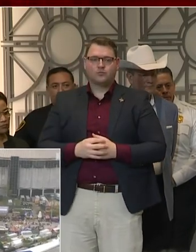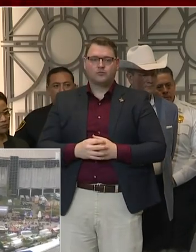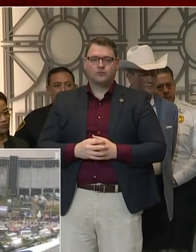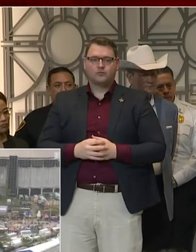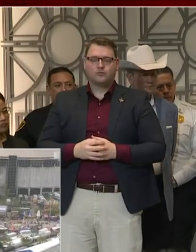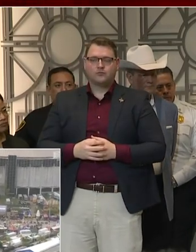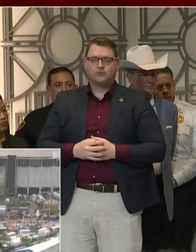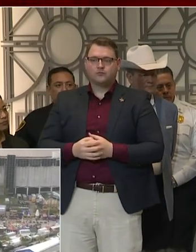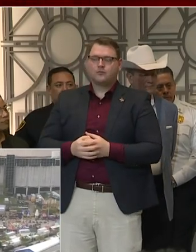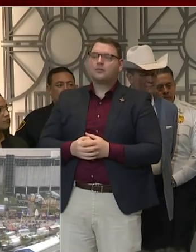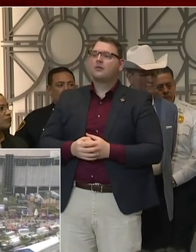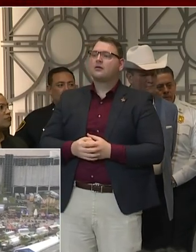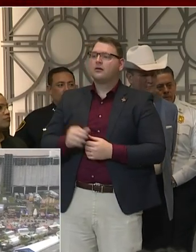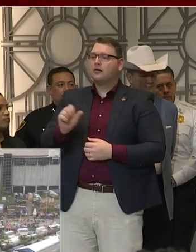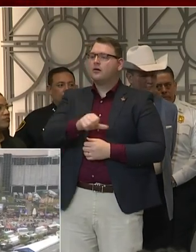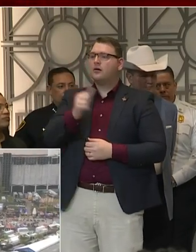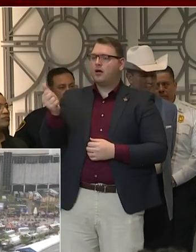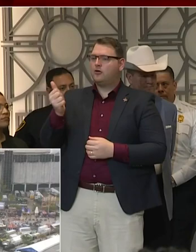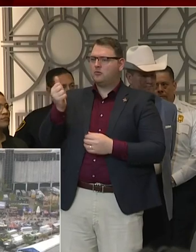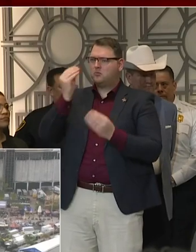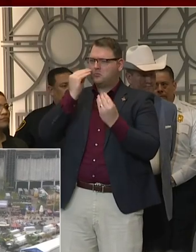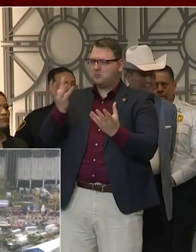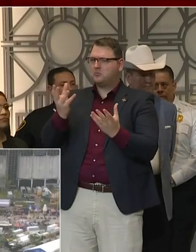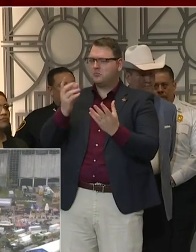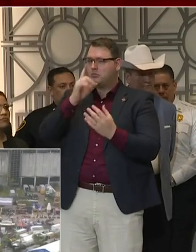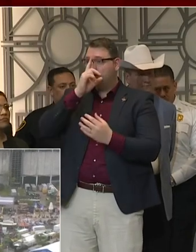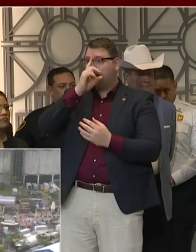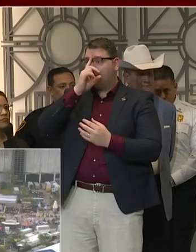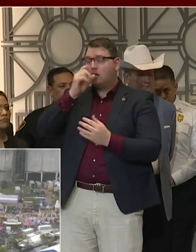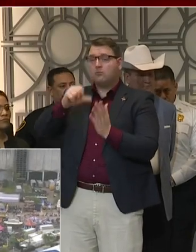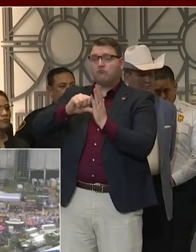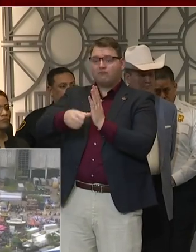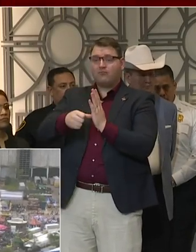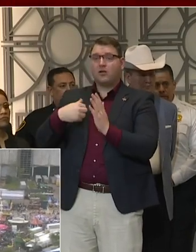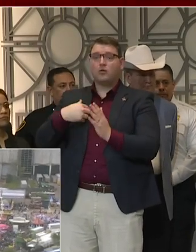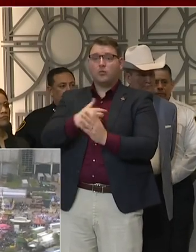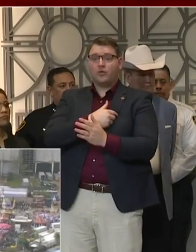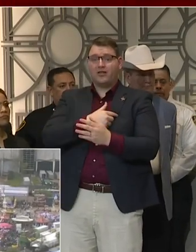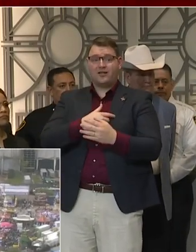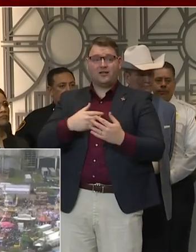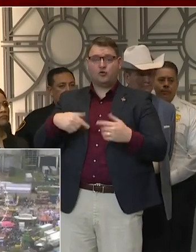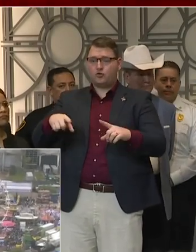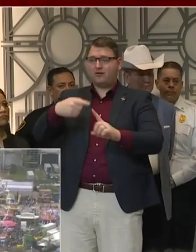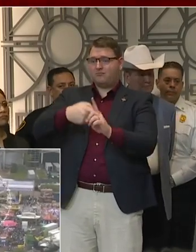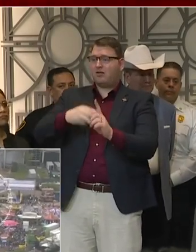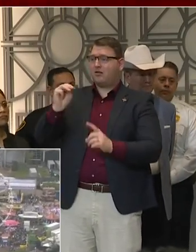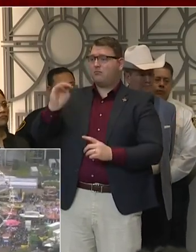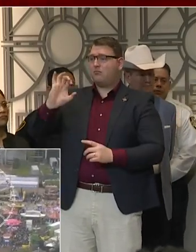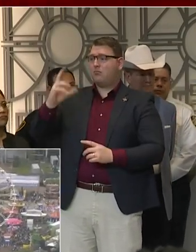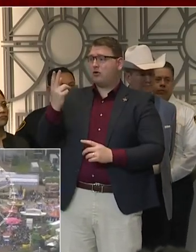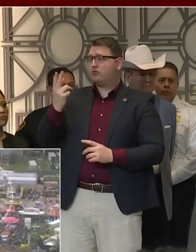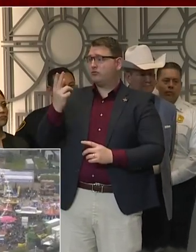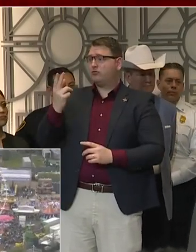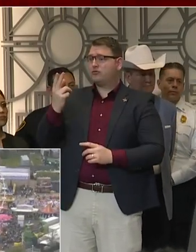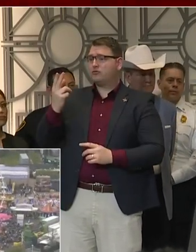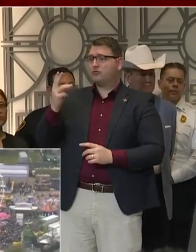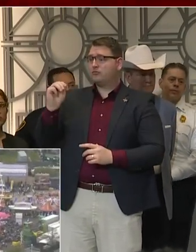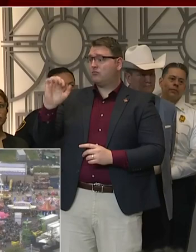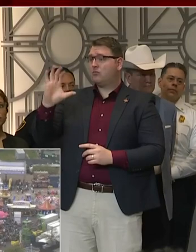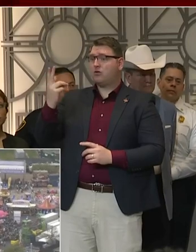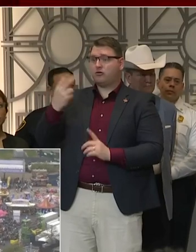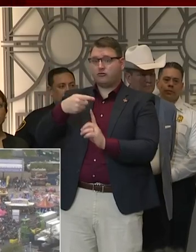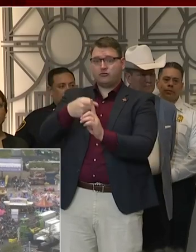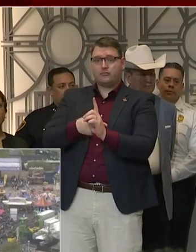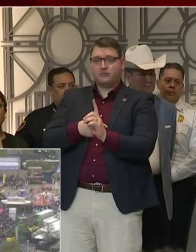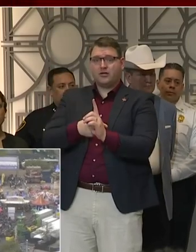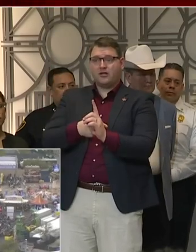is that we're working collaboratively. And so the month of March, let me speak from the city's Spanish point, from the month of March,